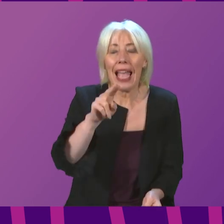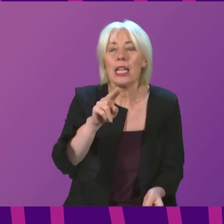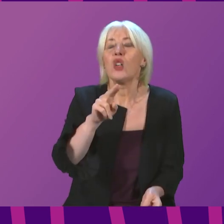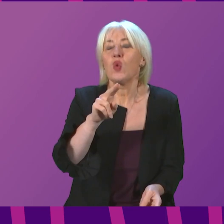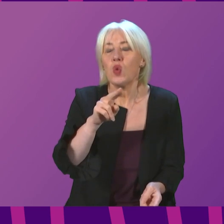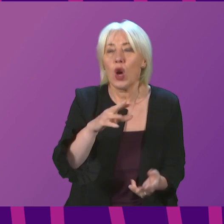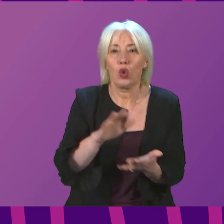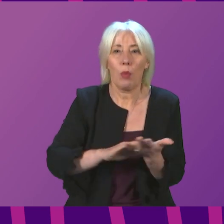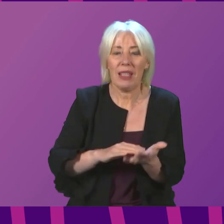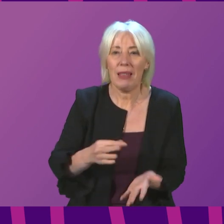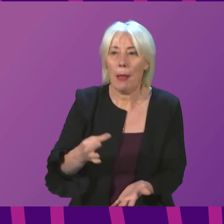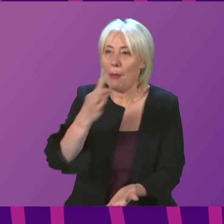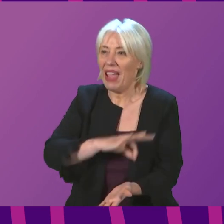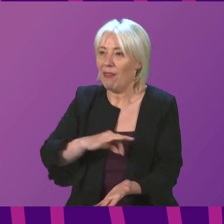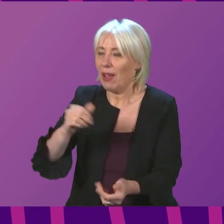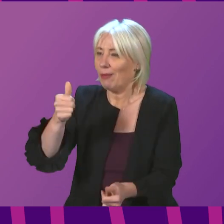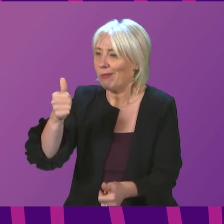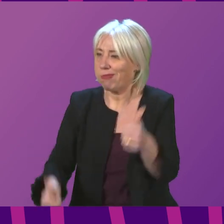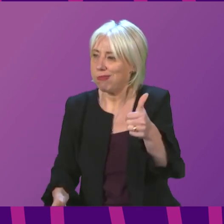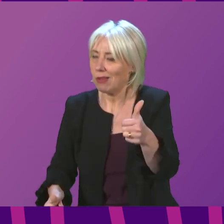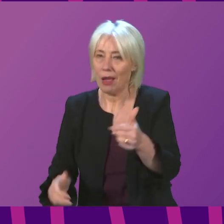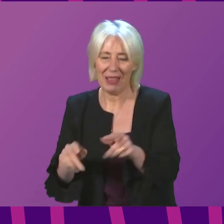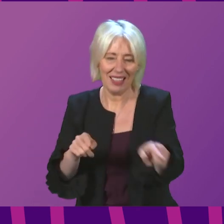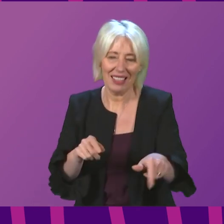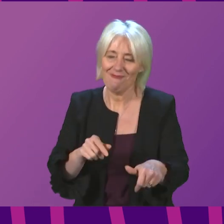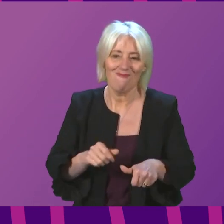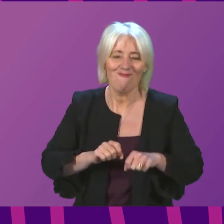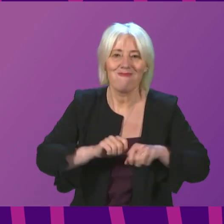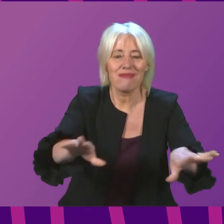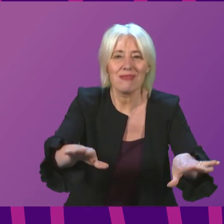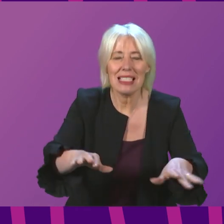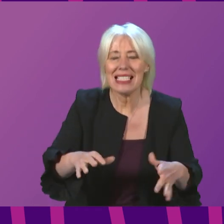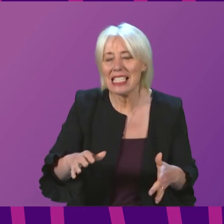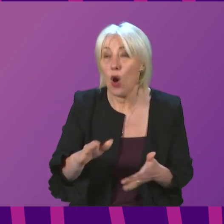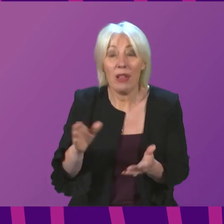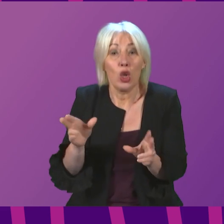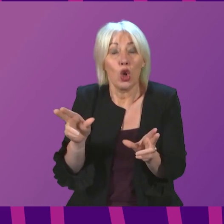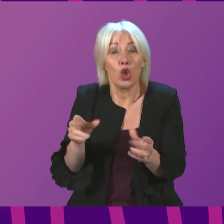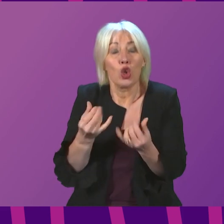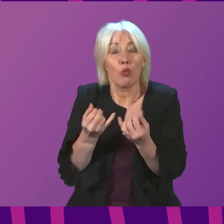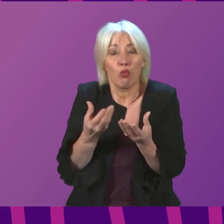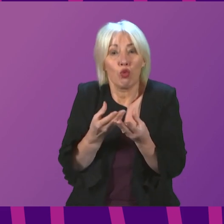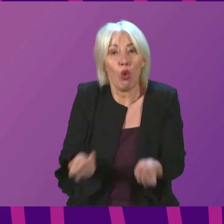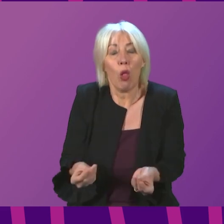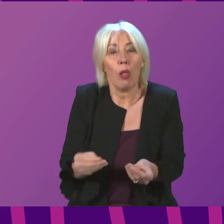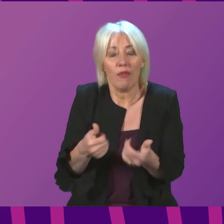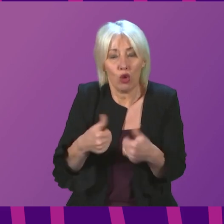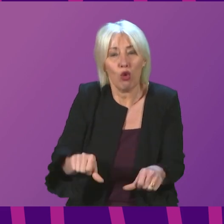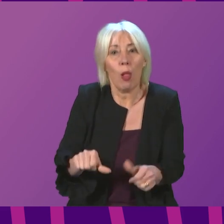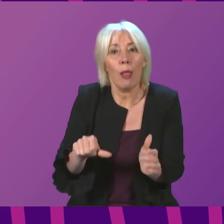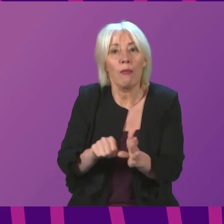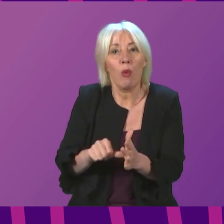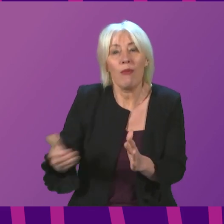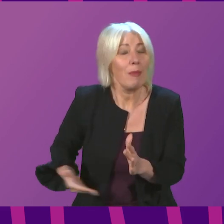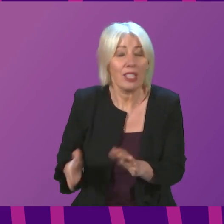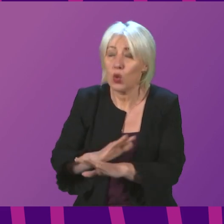benefit from that will be outweighed by the faster spread of the virus, which will not solve the problem for businesses. It will compound the absence problem for businesses.